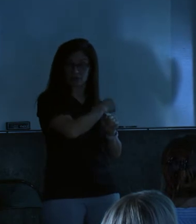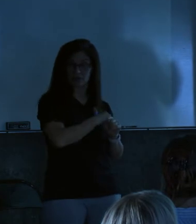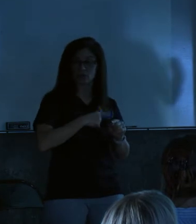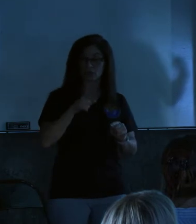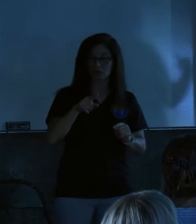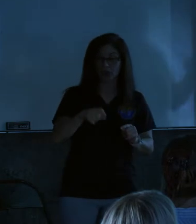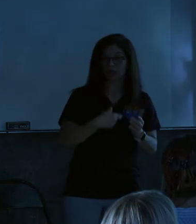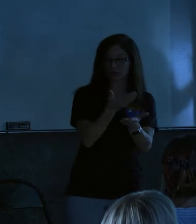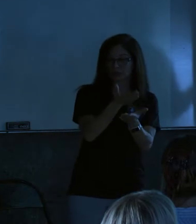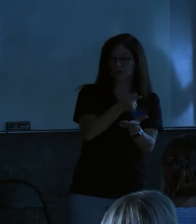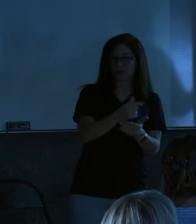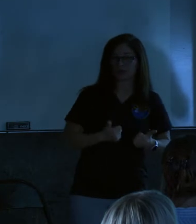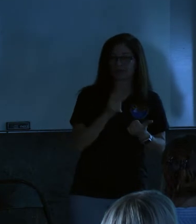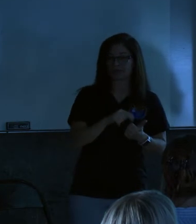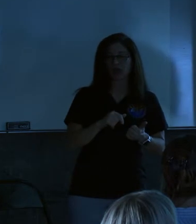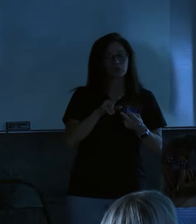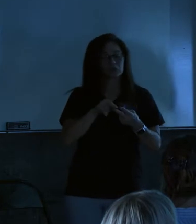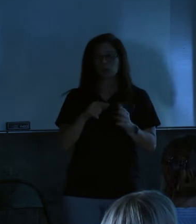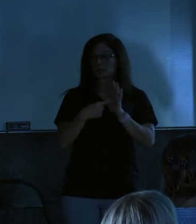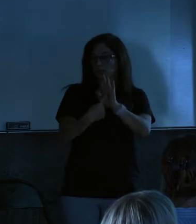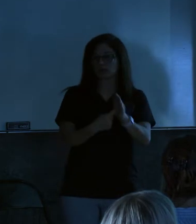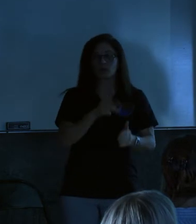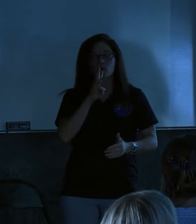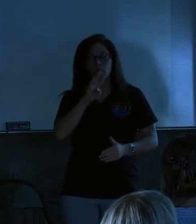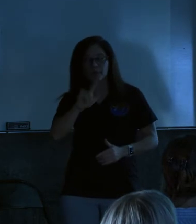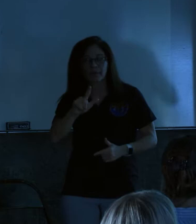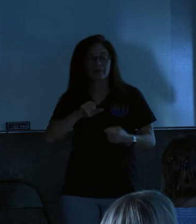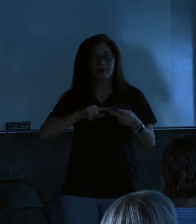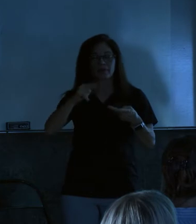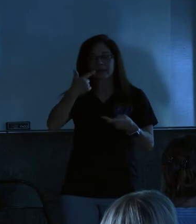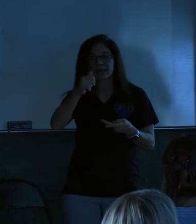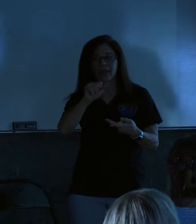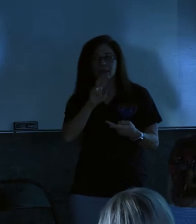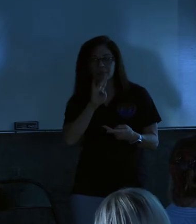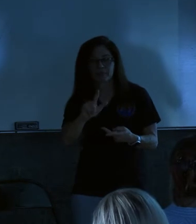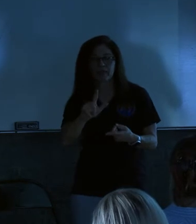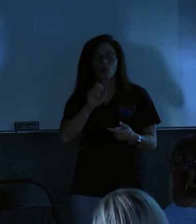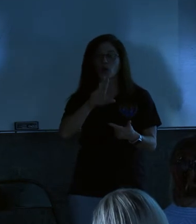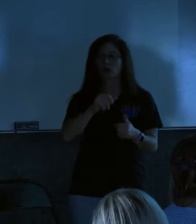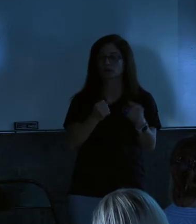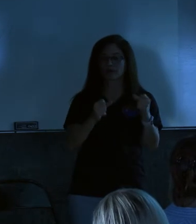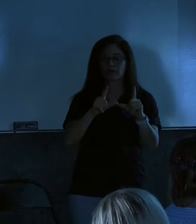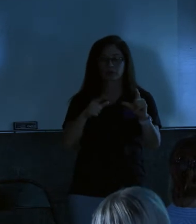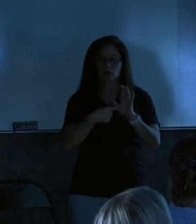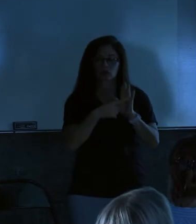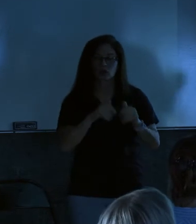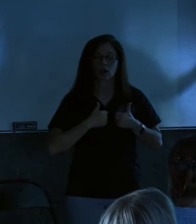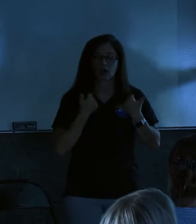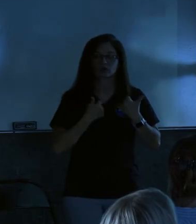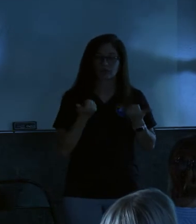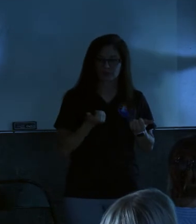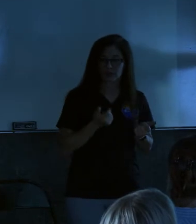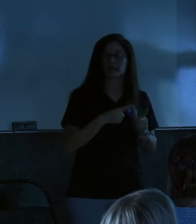water bill or an APS bill or a gas bill for a certain property or your driver's license. Demonstrate that you